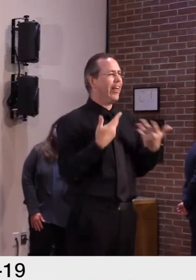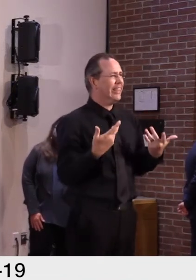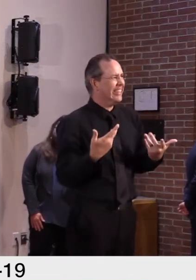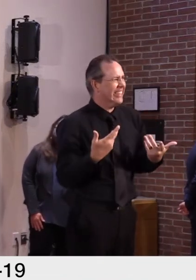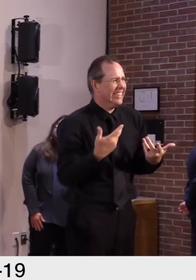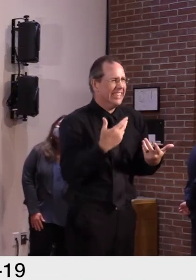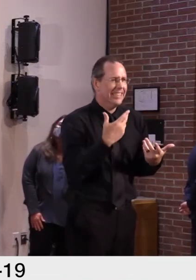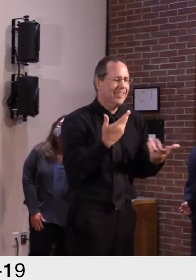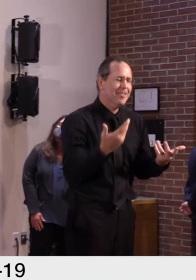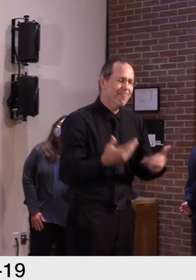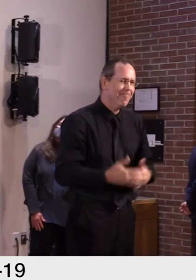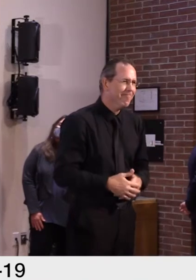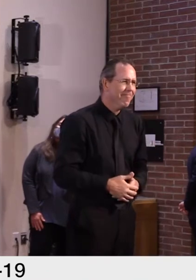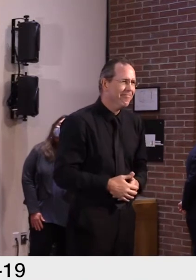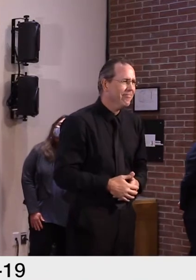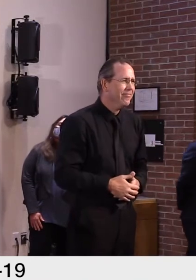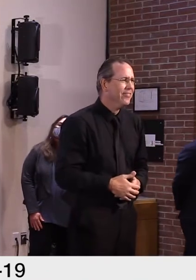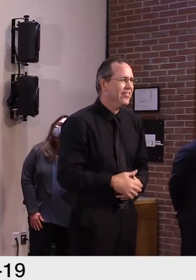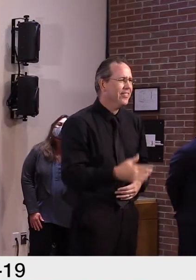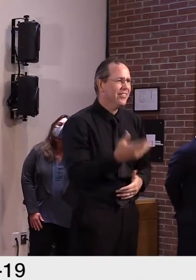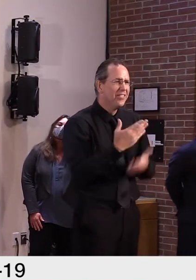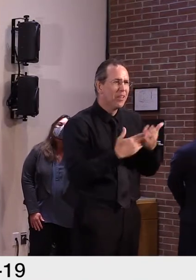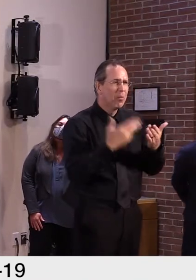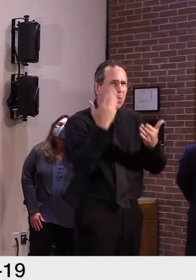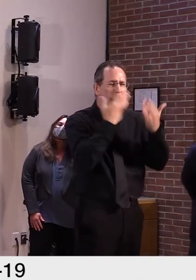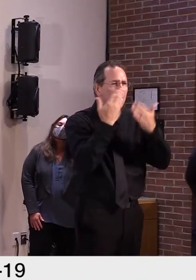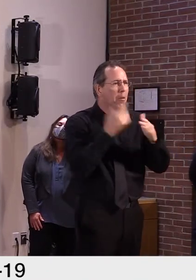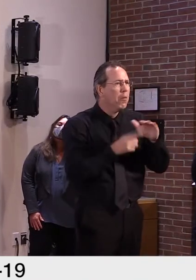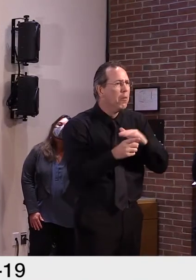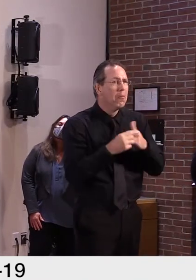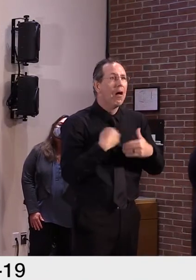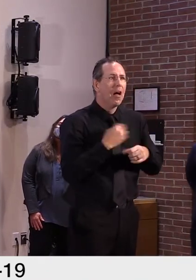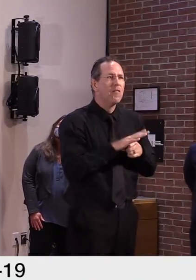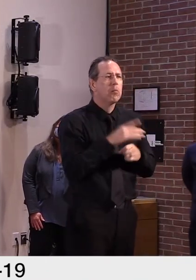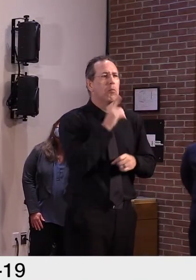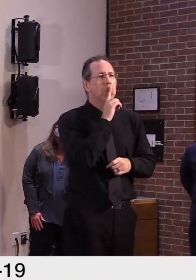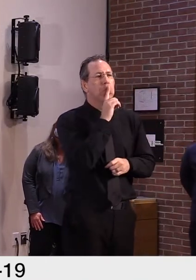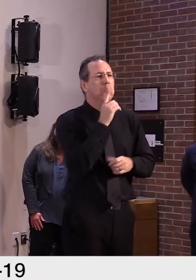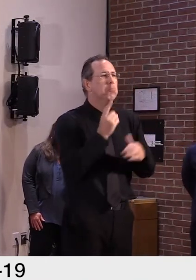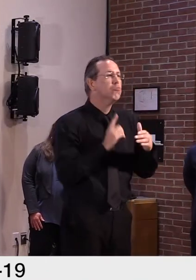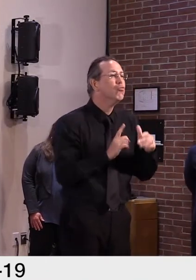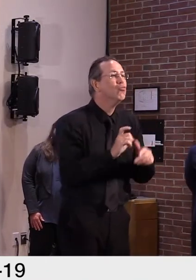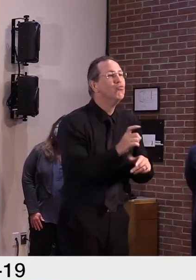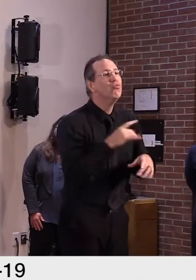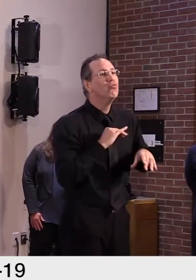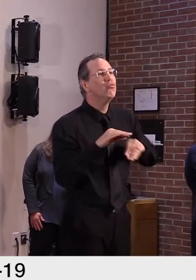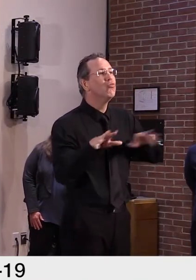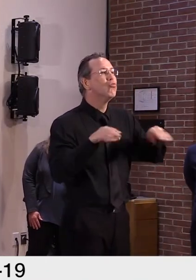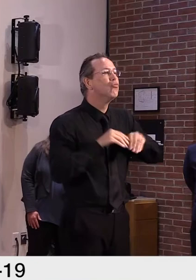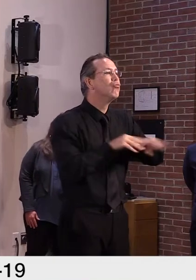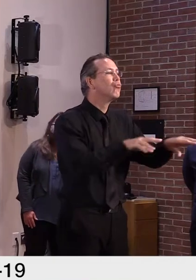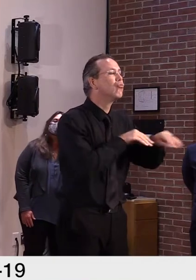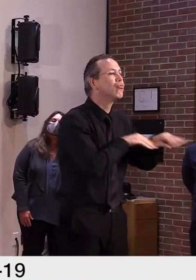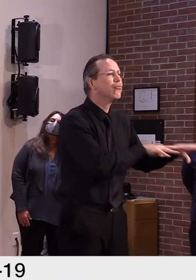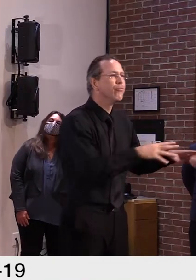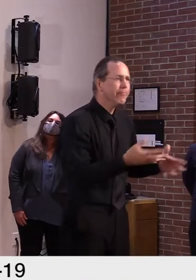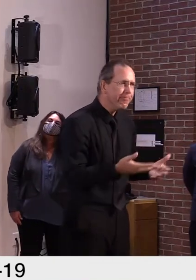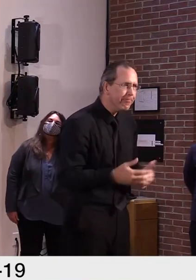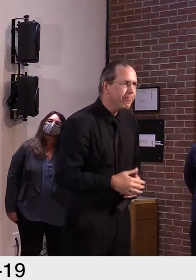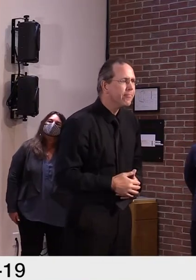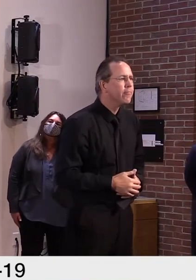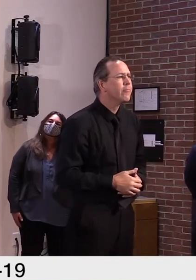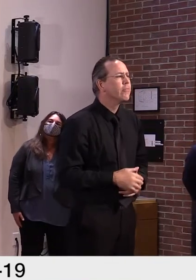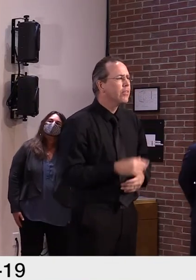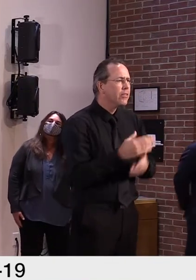Sara Alert app, which is not a tracking app. It doesn't tell them that the person is now attending